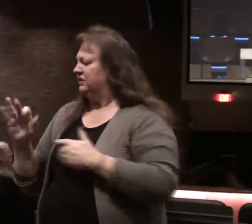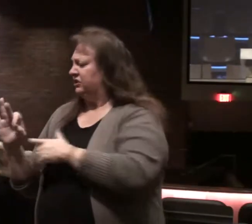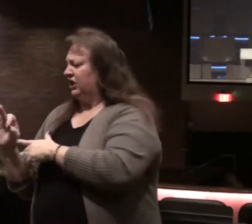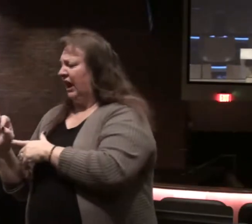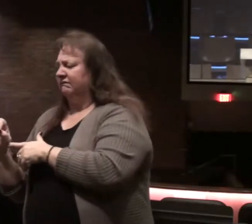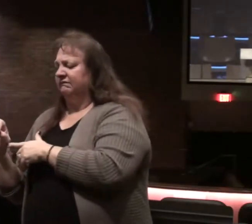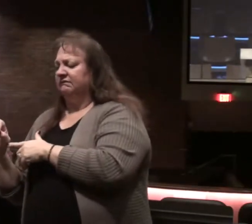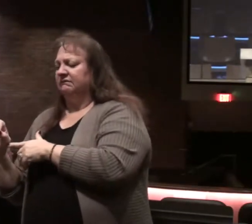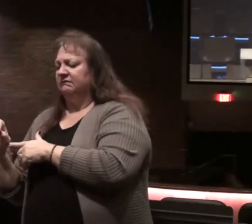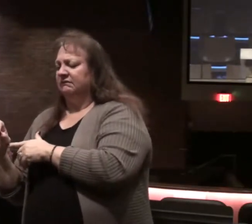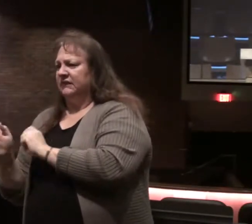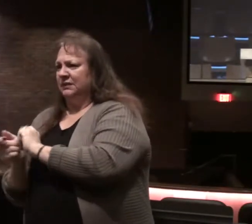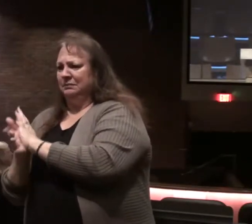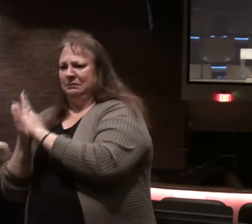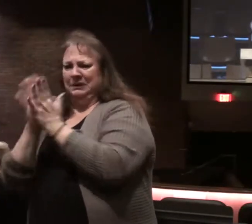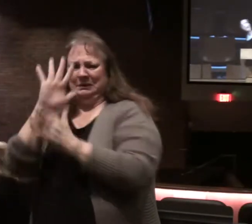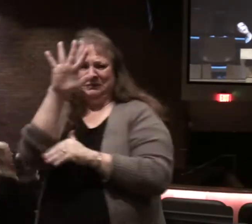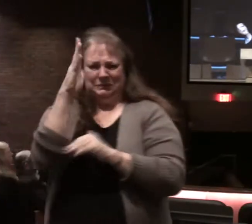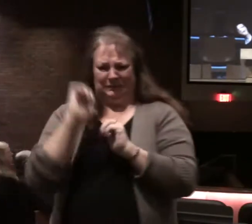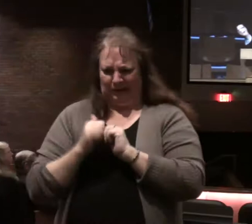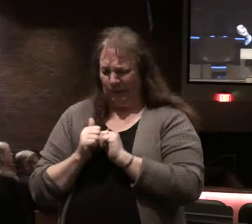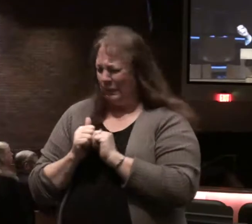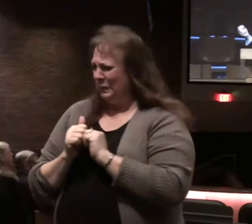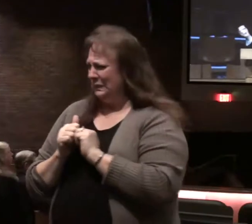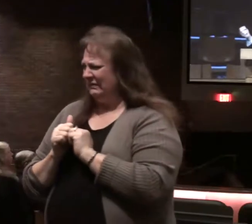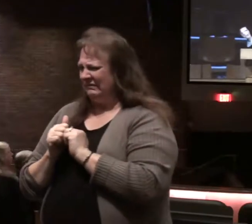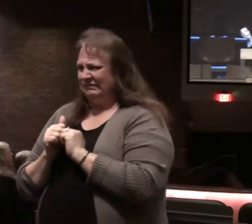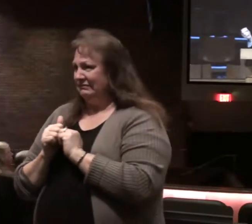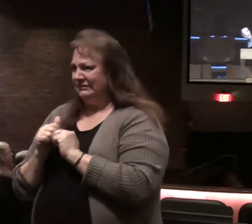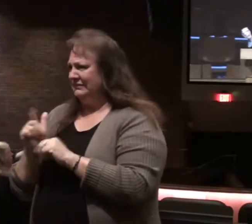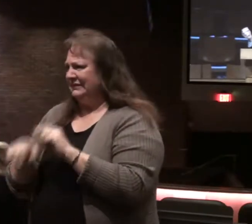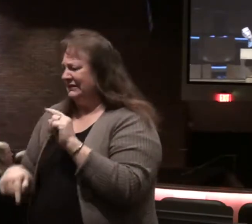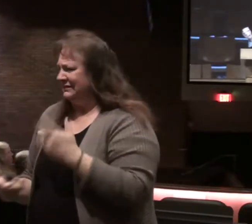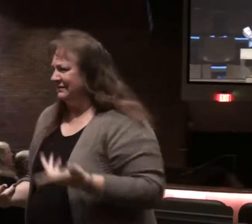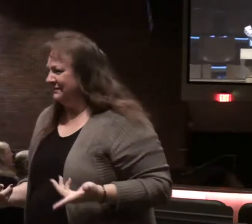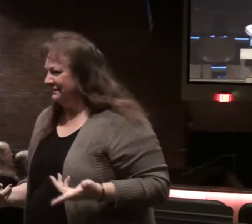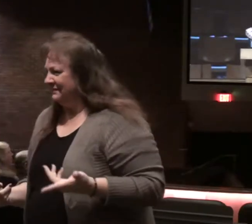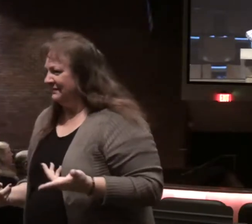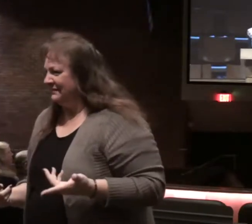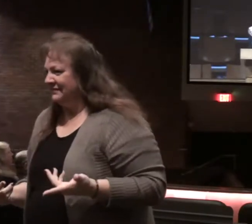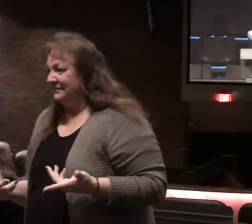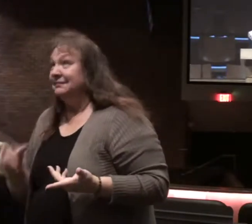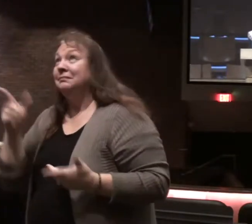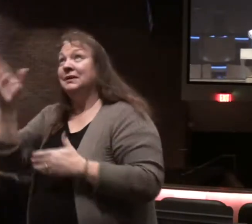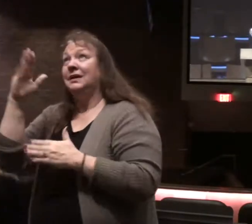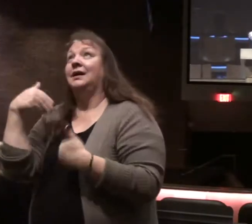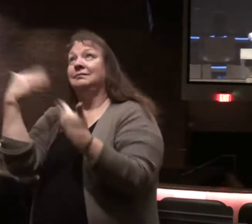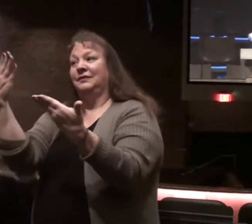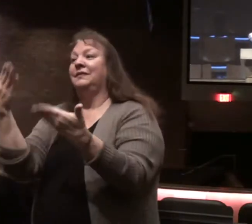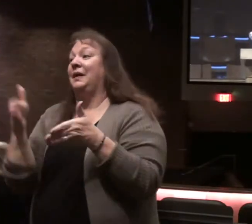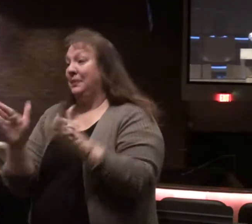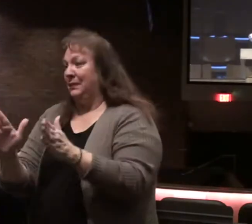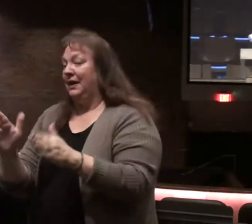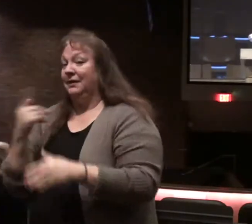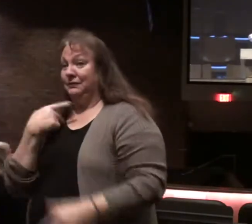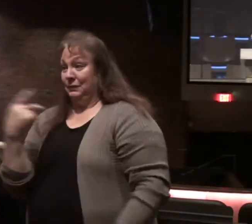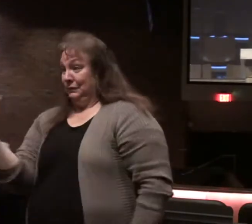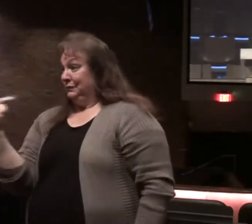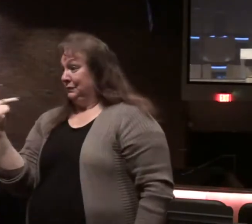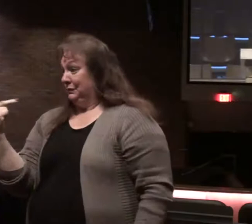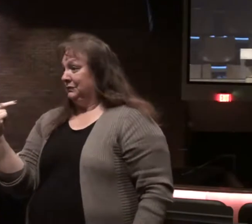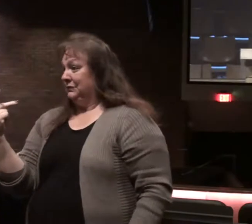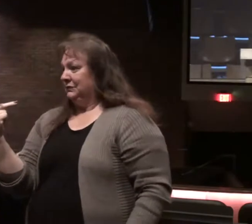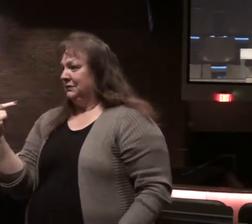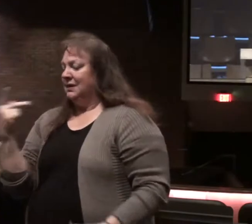transform itself into a tree that's going to remain it doesn't but God has provided a way for sinners like you and me